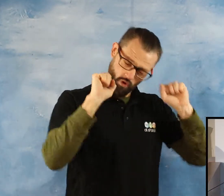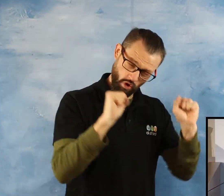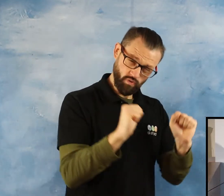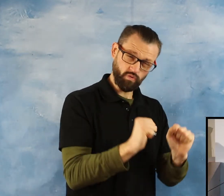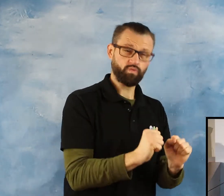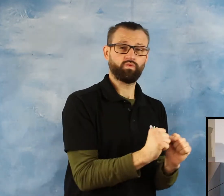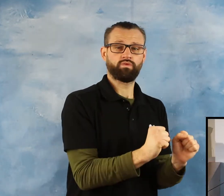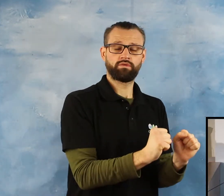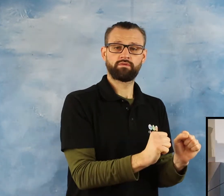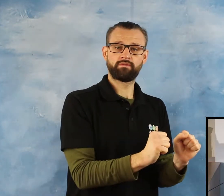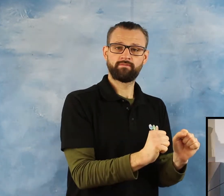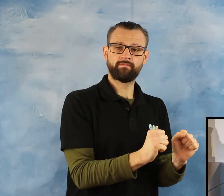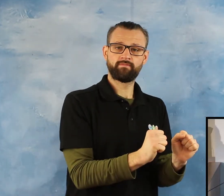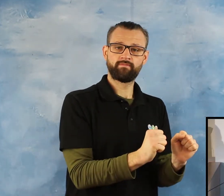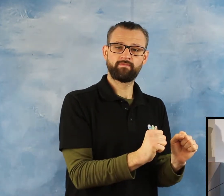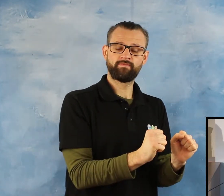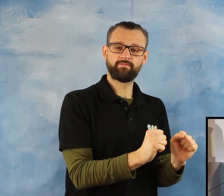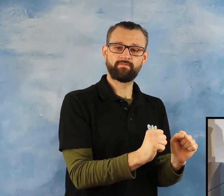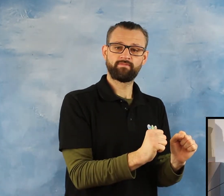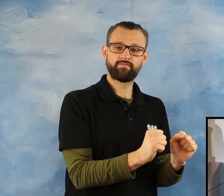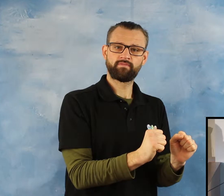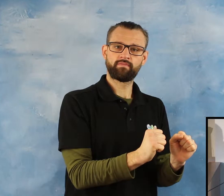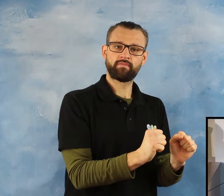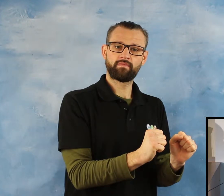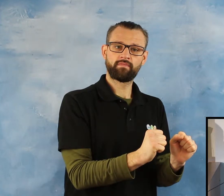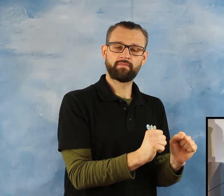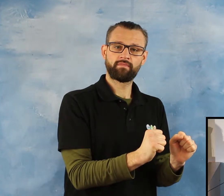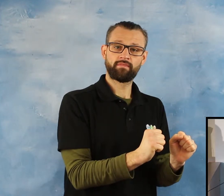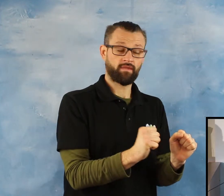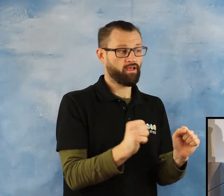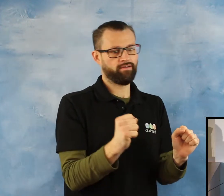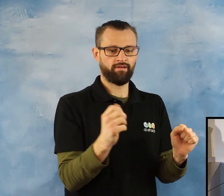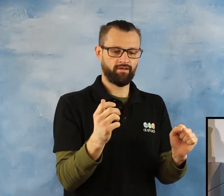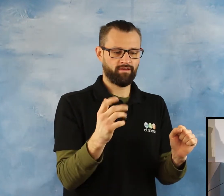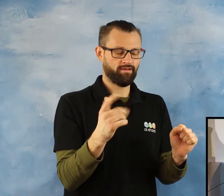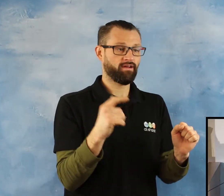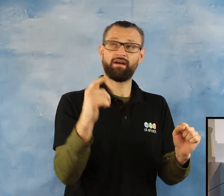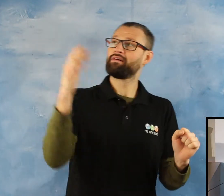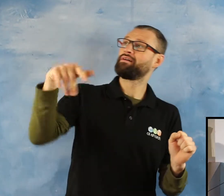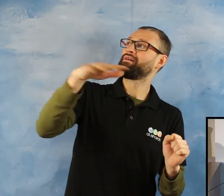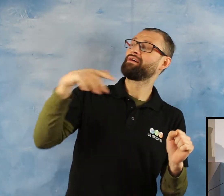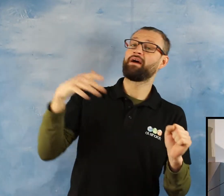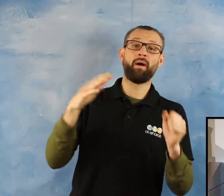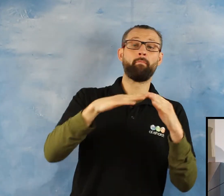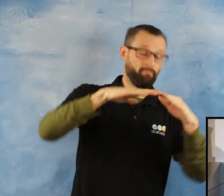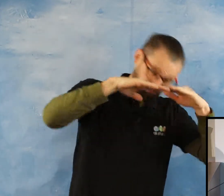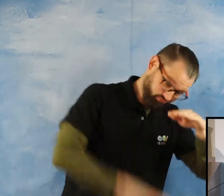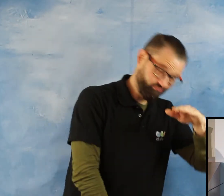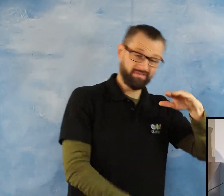Much cooler than anywhere in the world at the highest degree or the lowest degree it